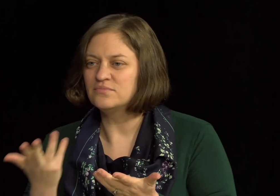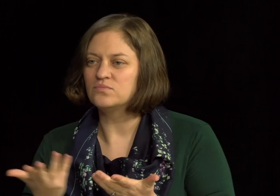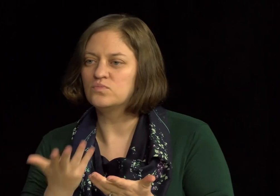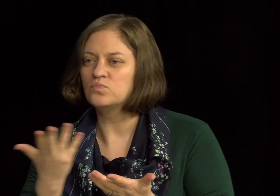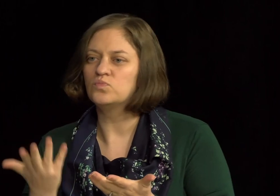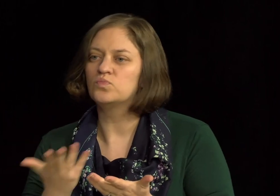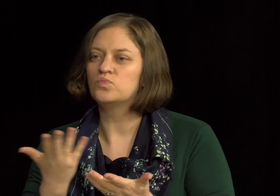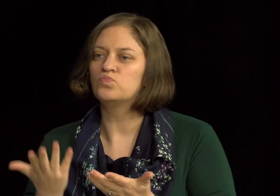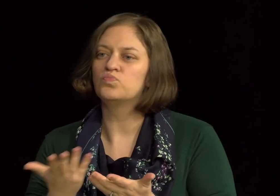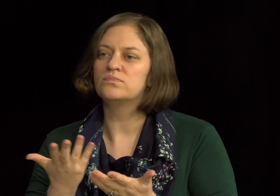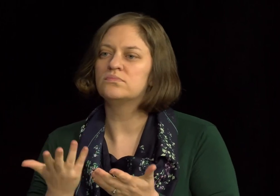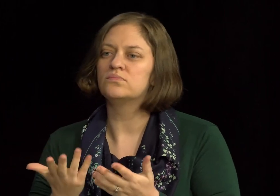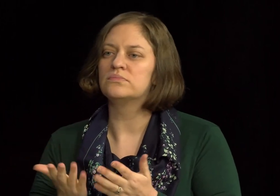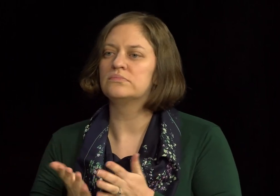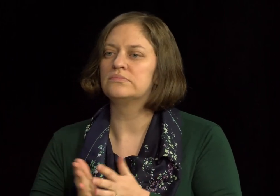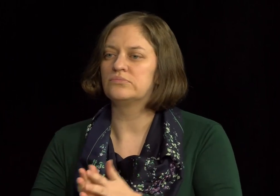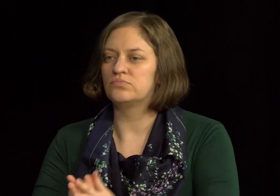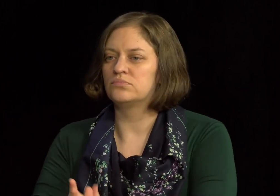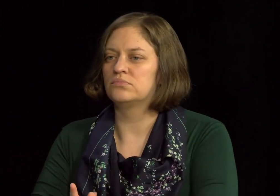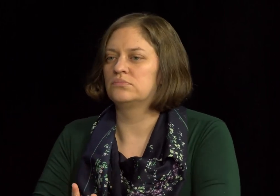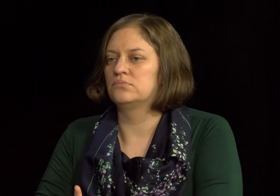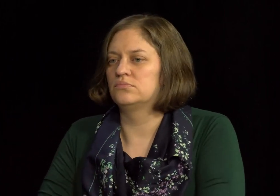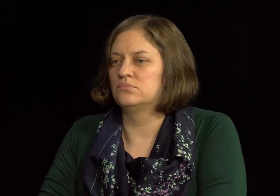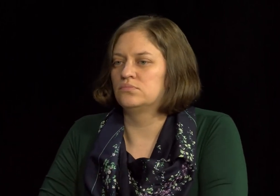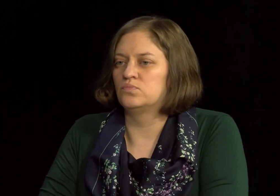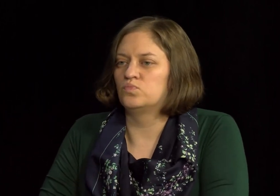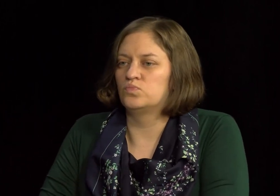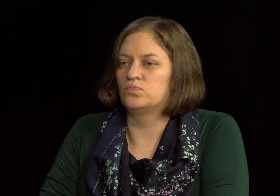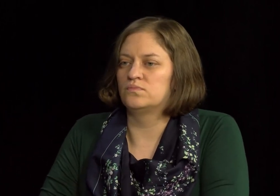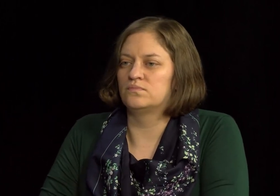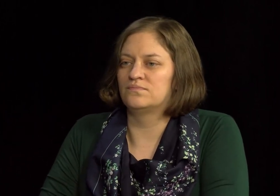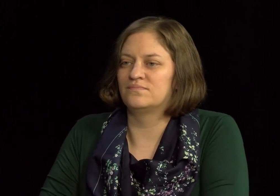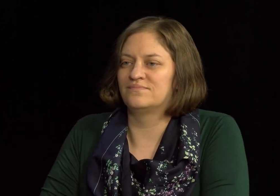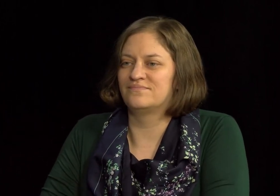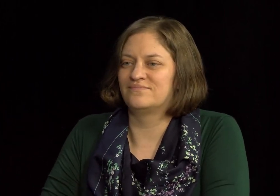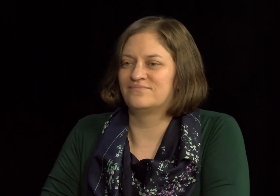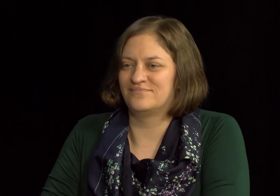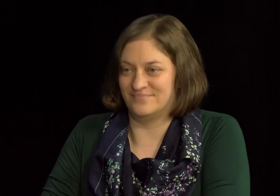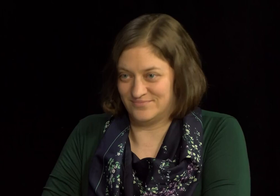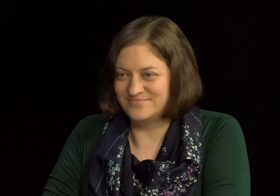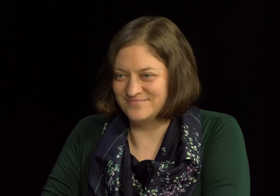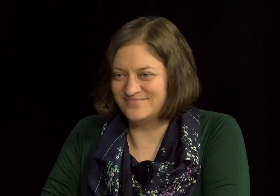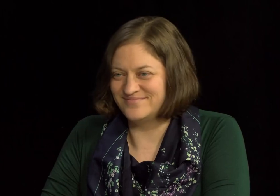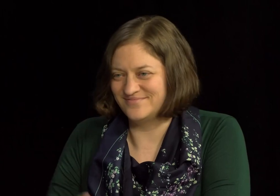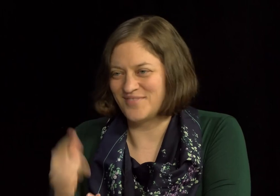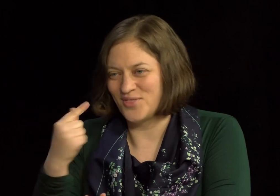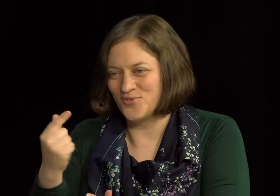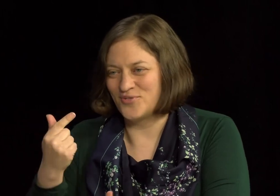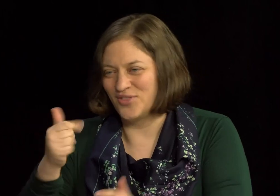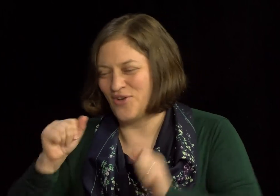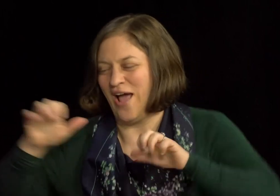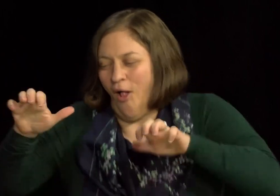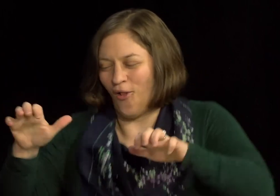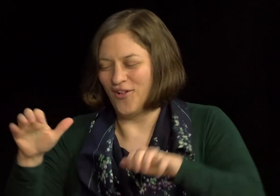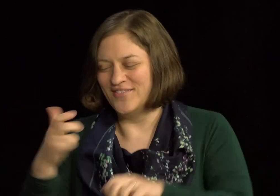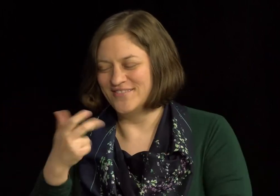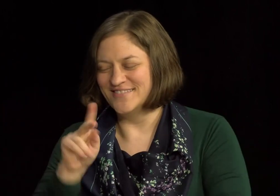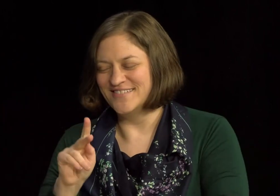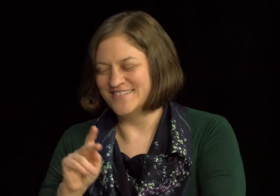history of people. Lou Ferrigno, who used to be the Incredible Hulk, he had a